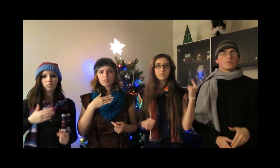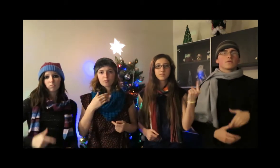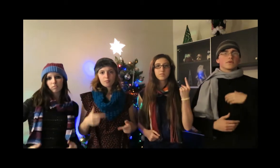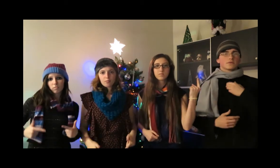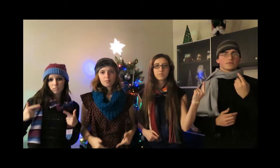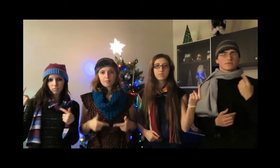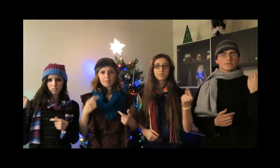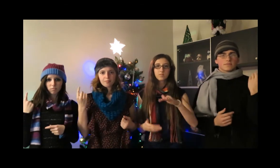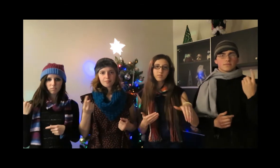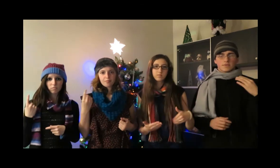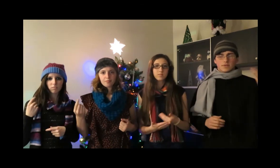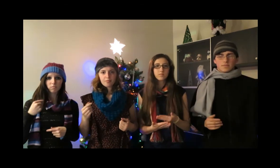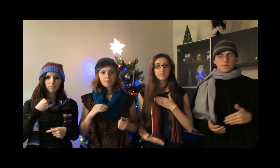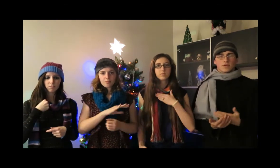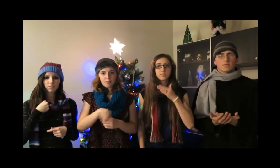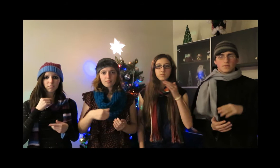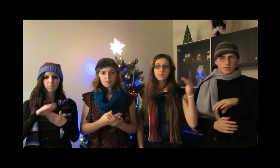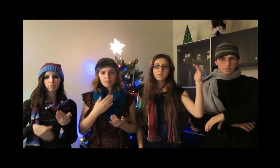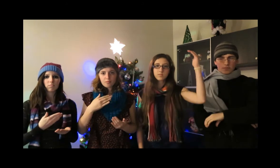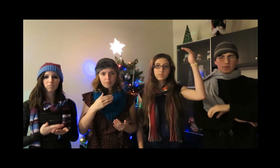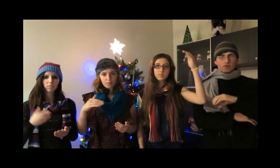This is my grown-up Christmas